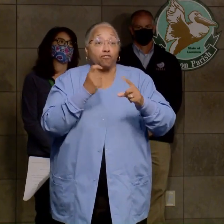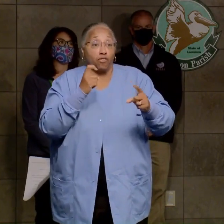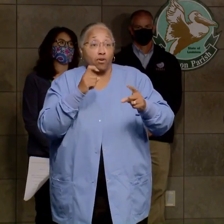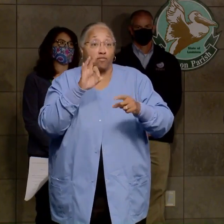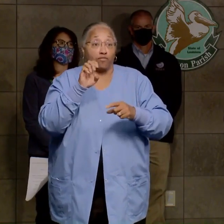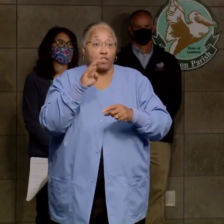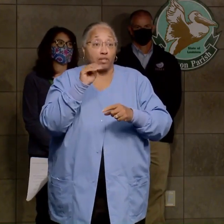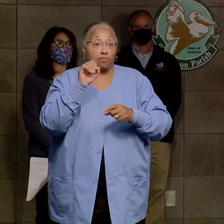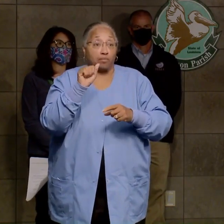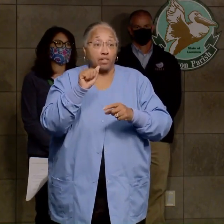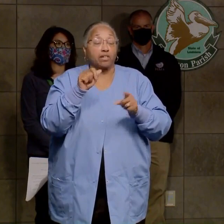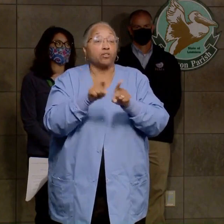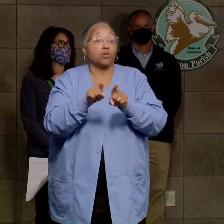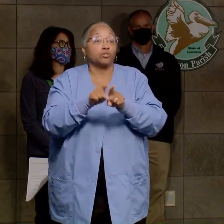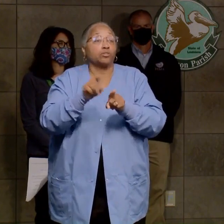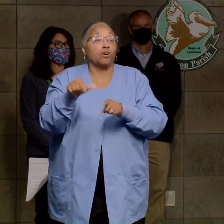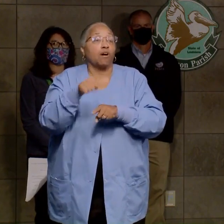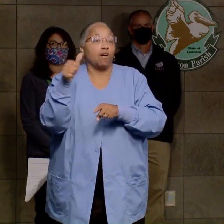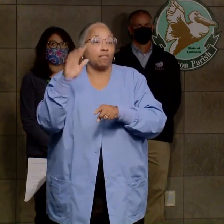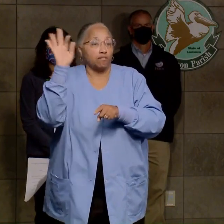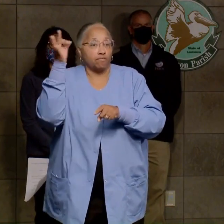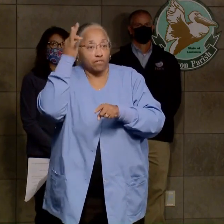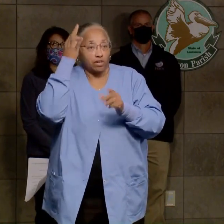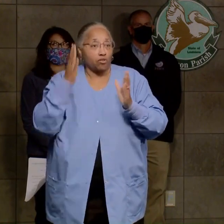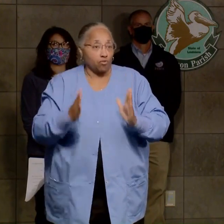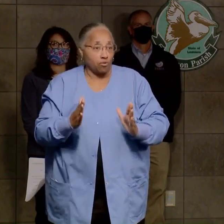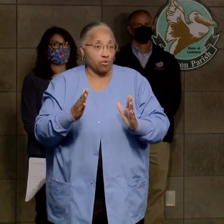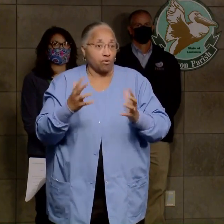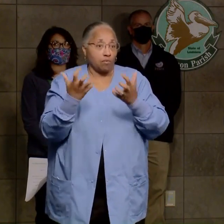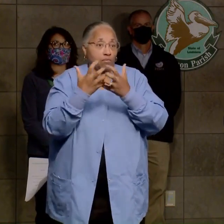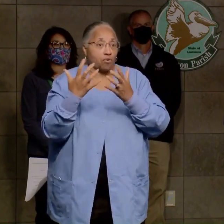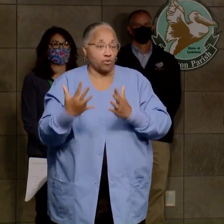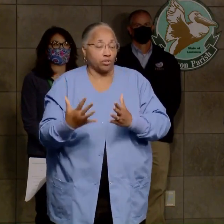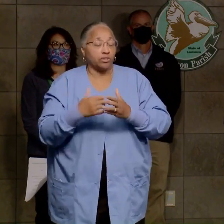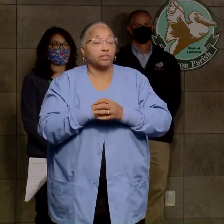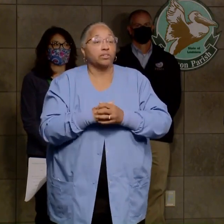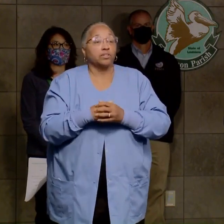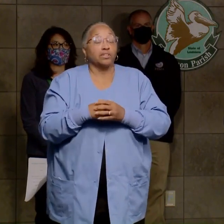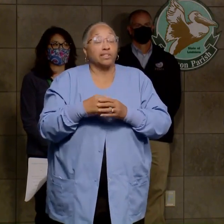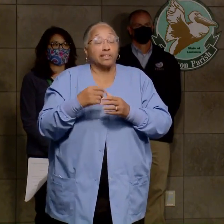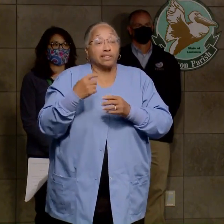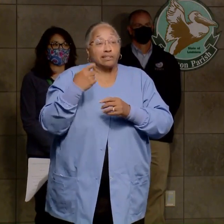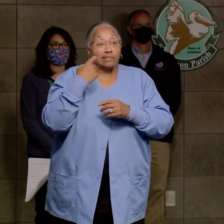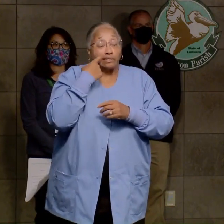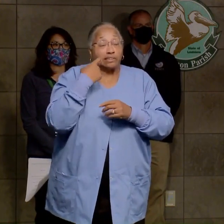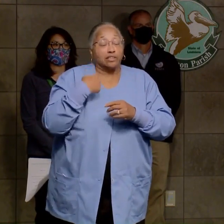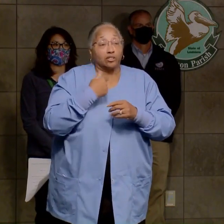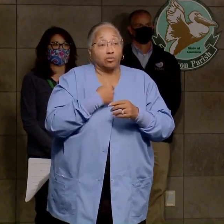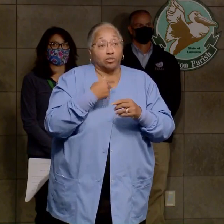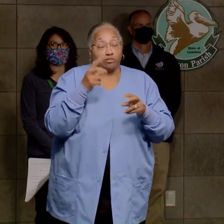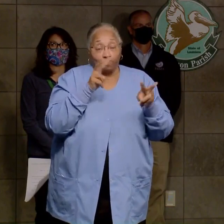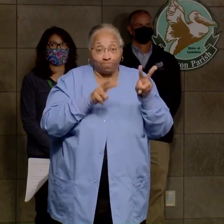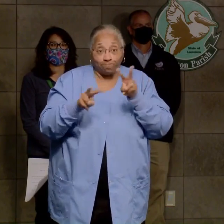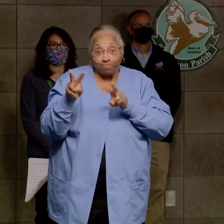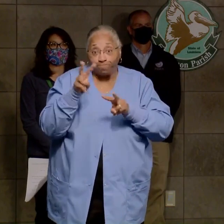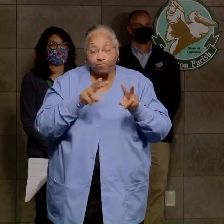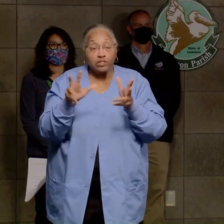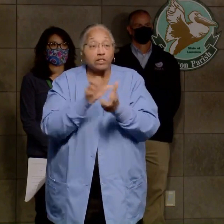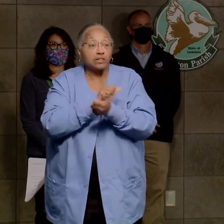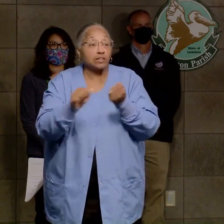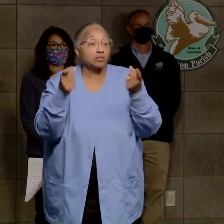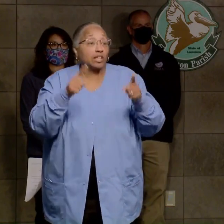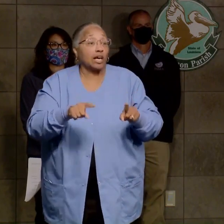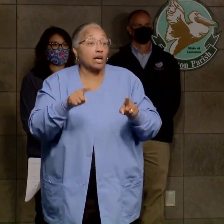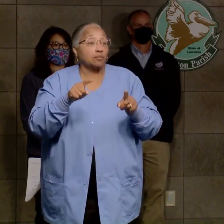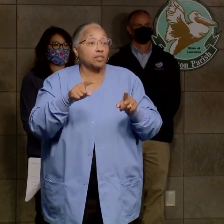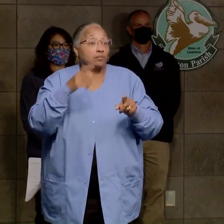partners. Over the last couple of days, we've been surveying the damage caused by Hurricane Zeta and meeting with local